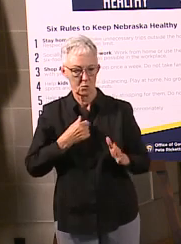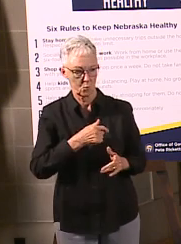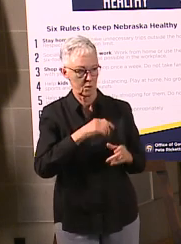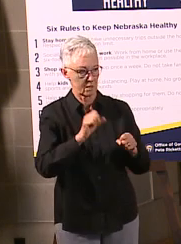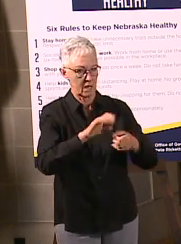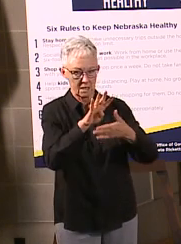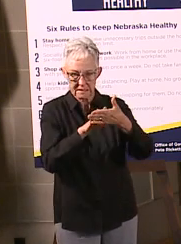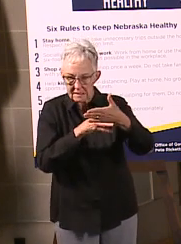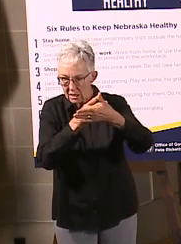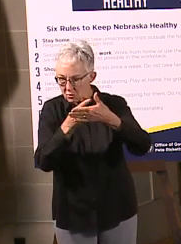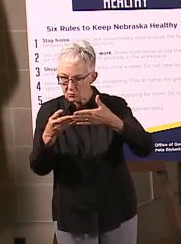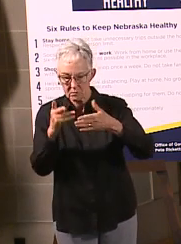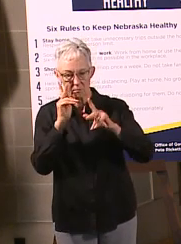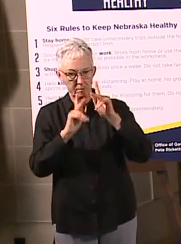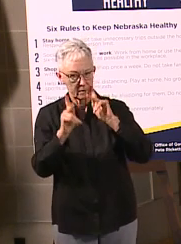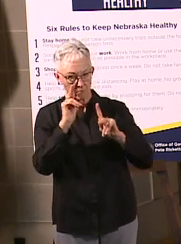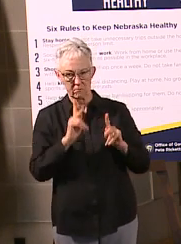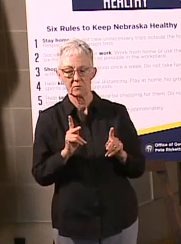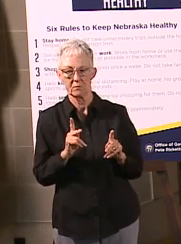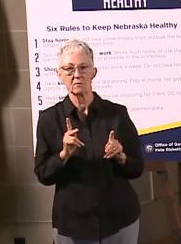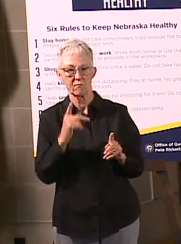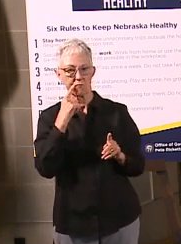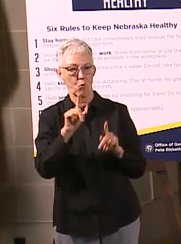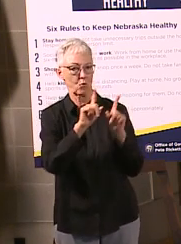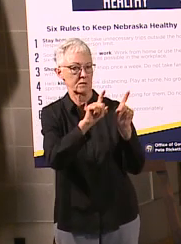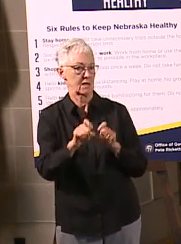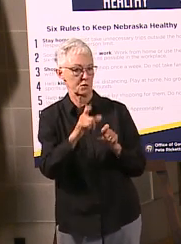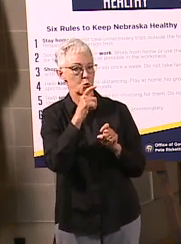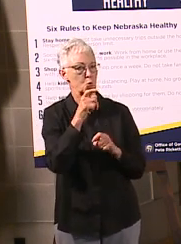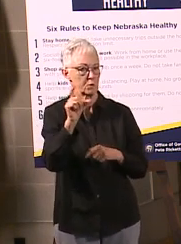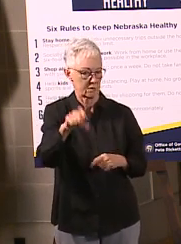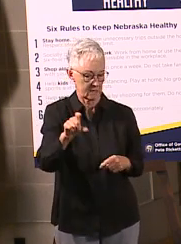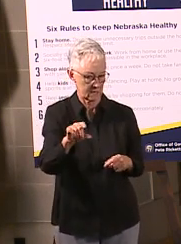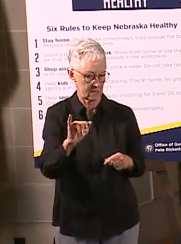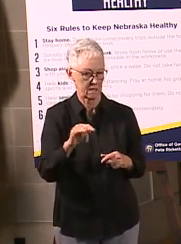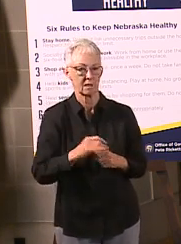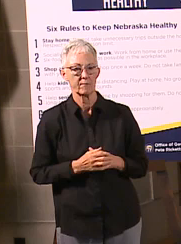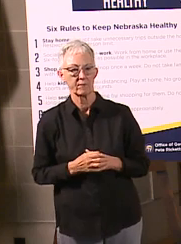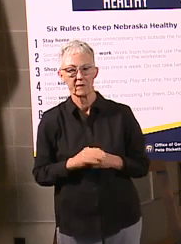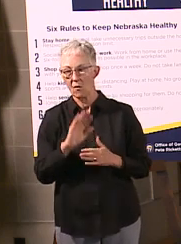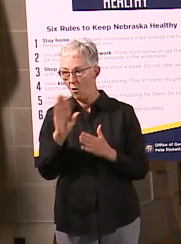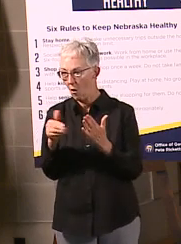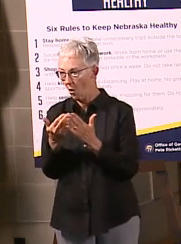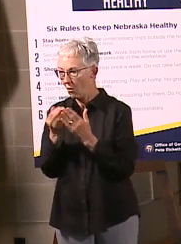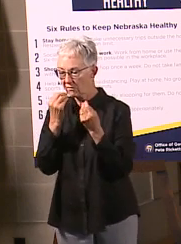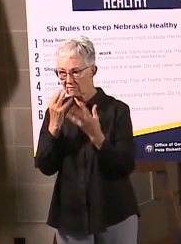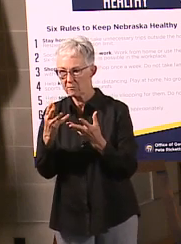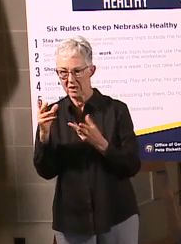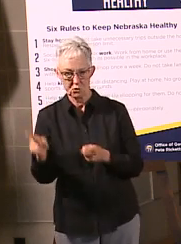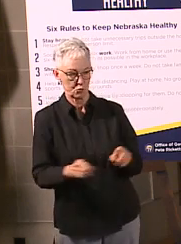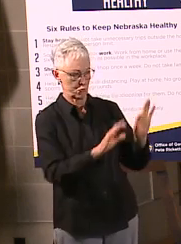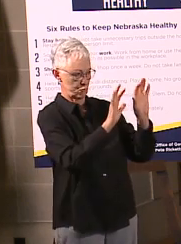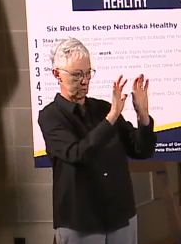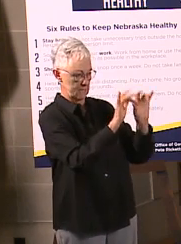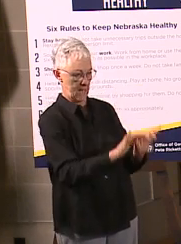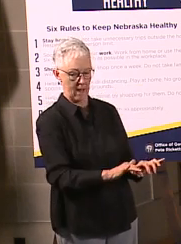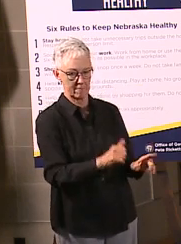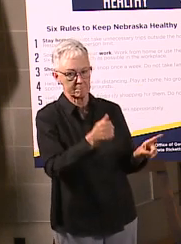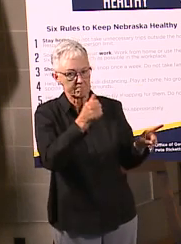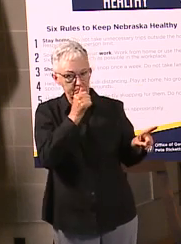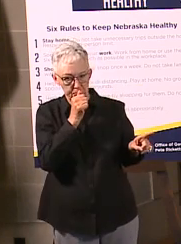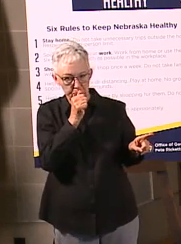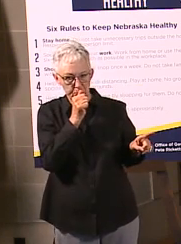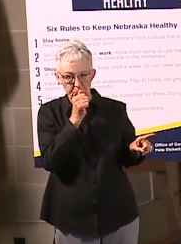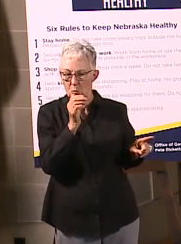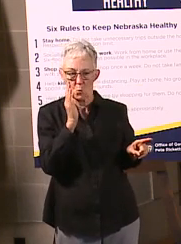It will be kept completely confidential. It is just for use of this testing program. It's in an encrypted database. It will not be sold to anybody. It will